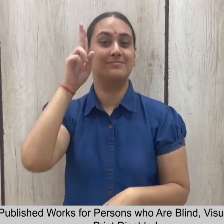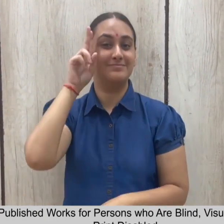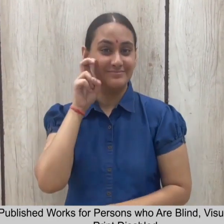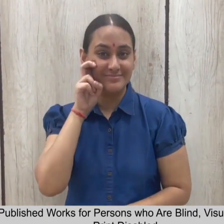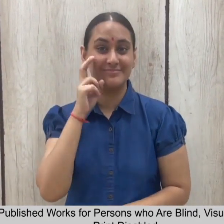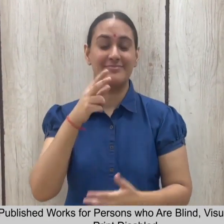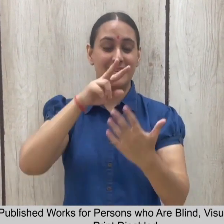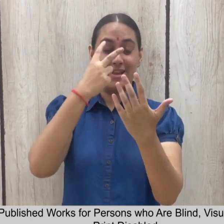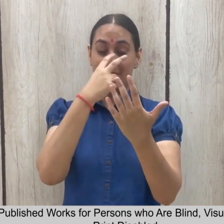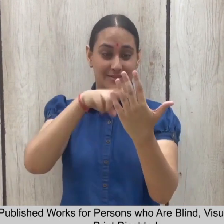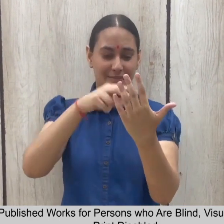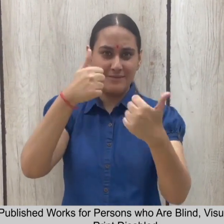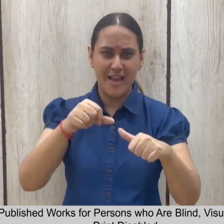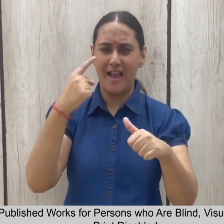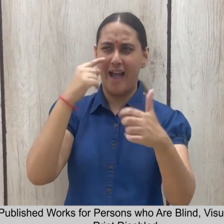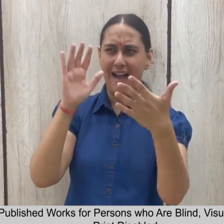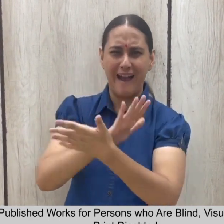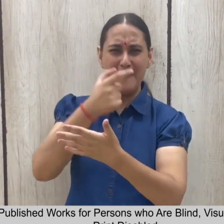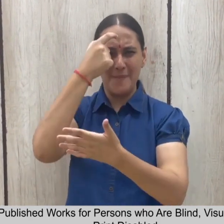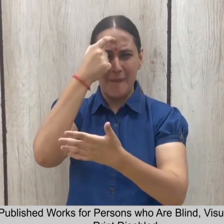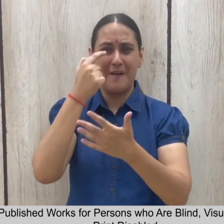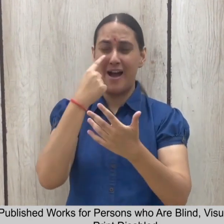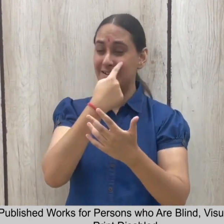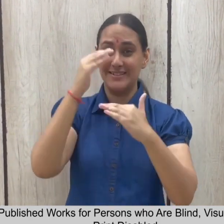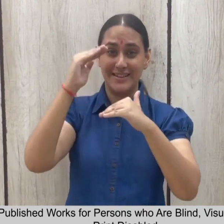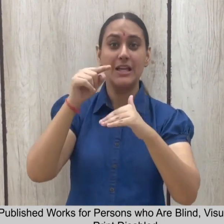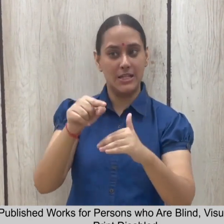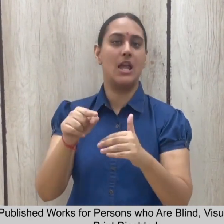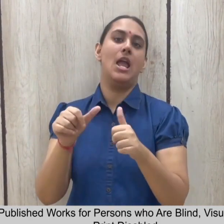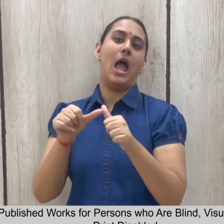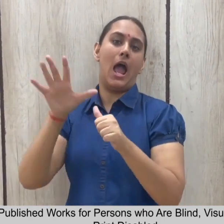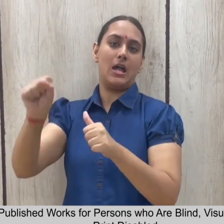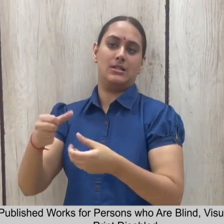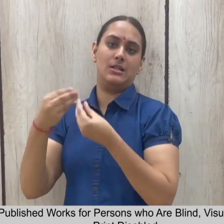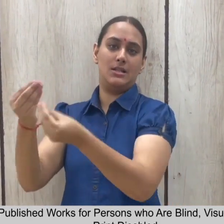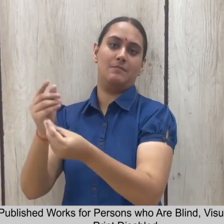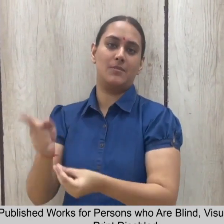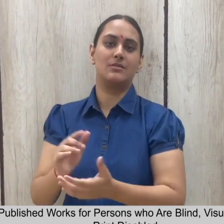for persons who are blind, visually impaired or otherwise print disabled.